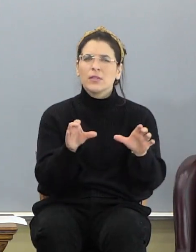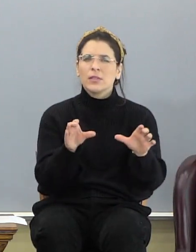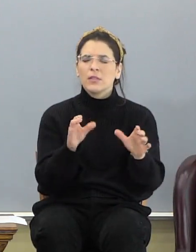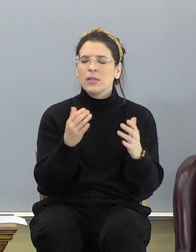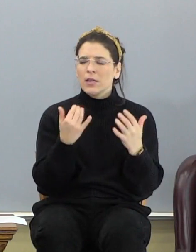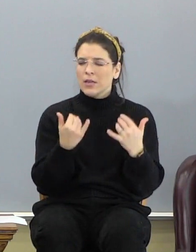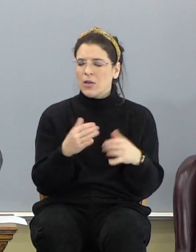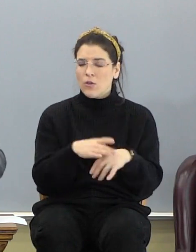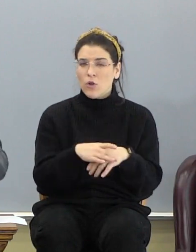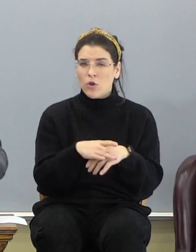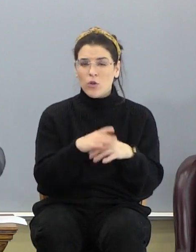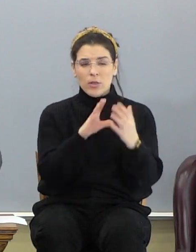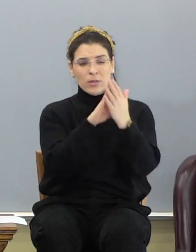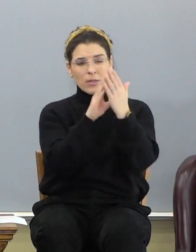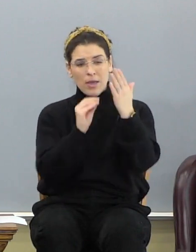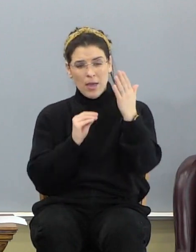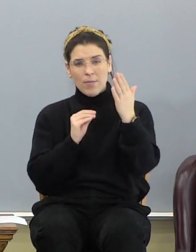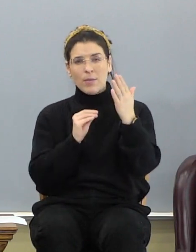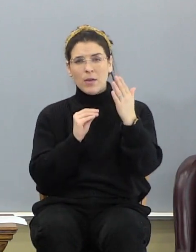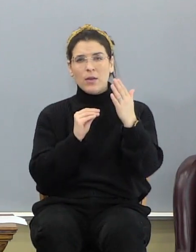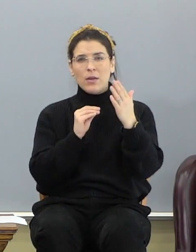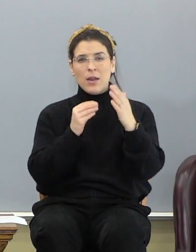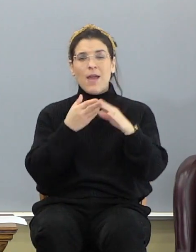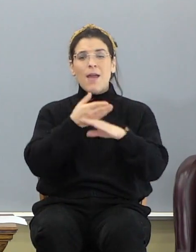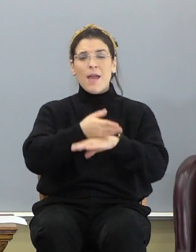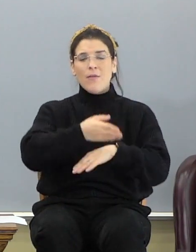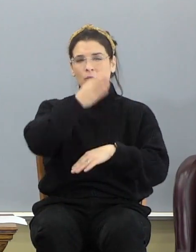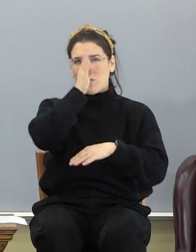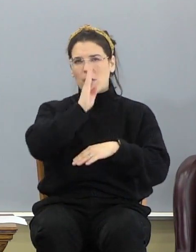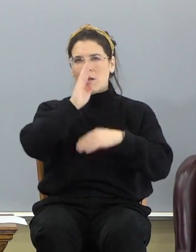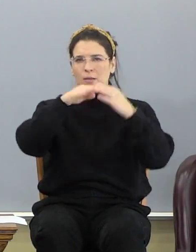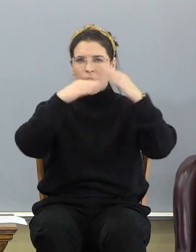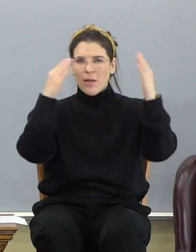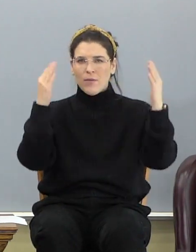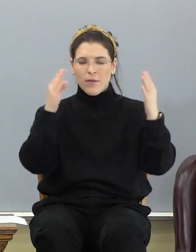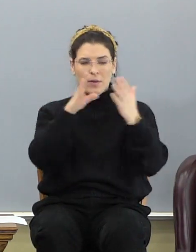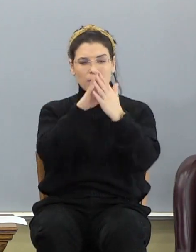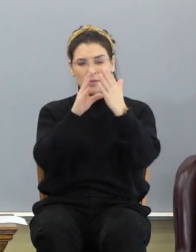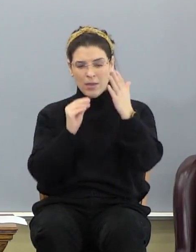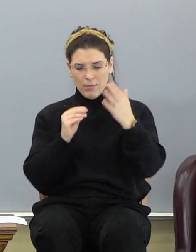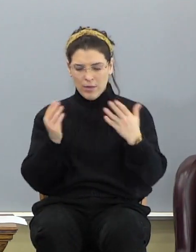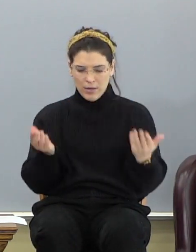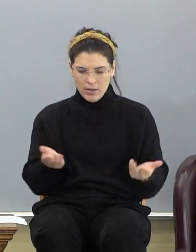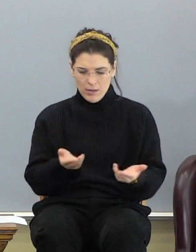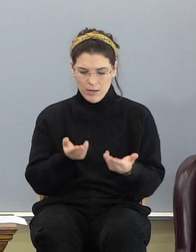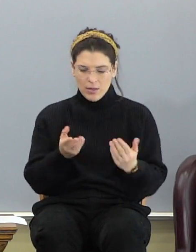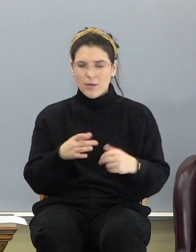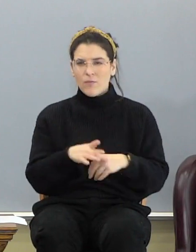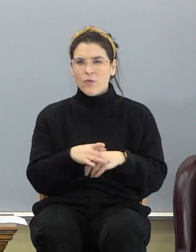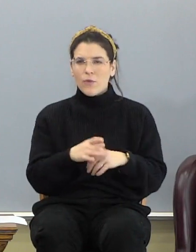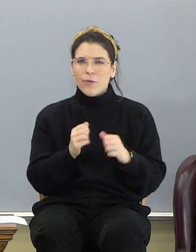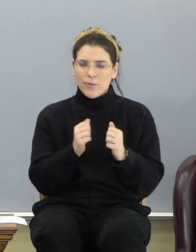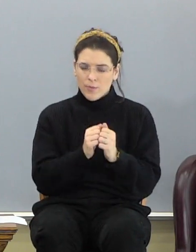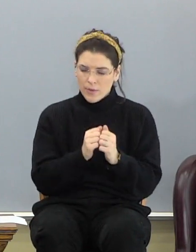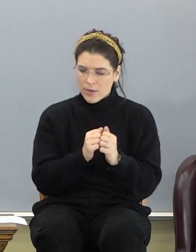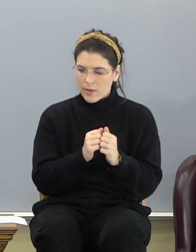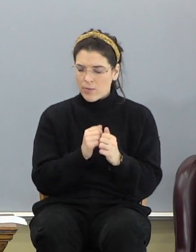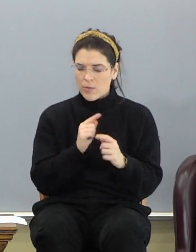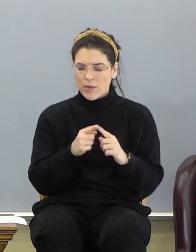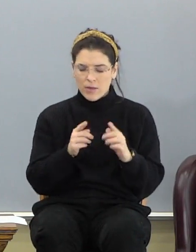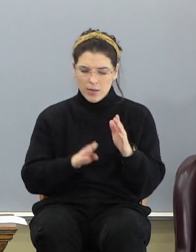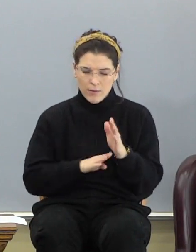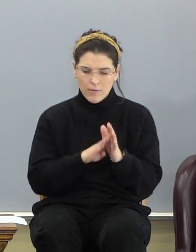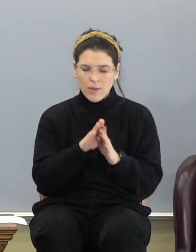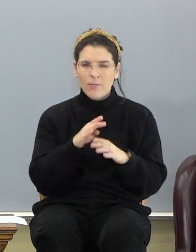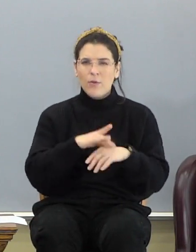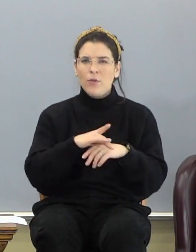the earth is modeled after God's heaven. He's literally duplicating it on the earth. When he developed the earth,